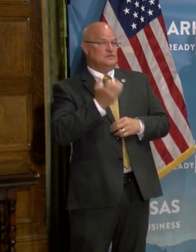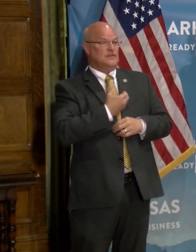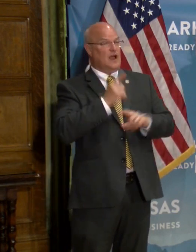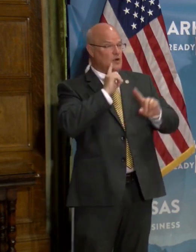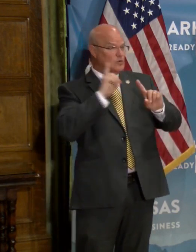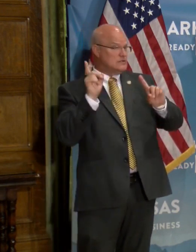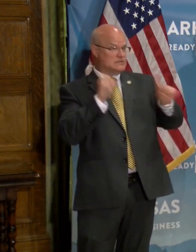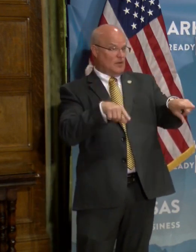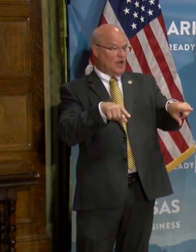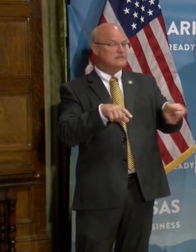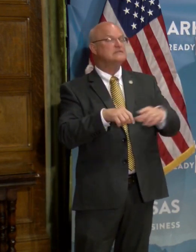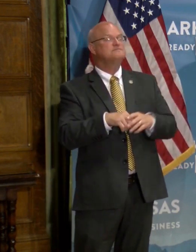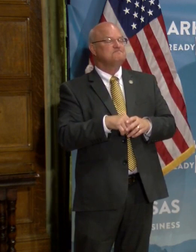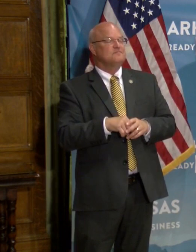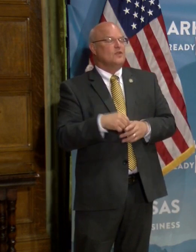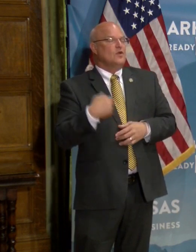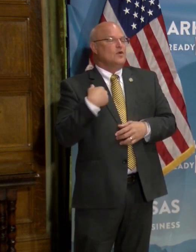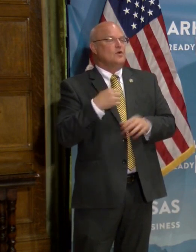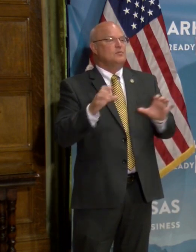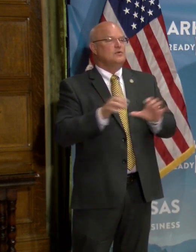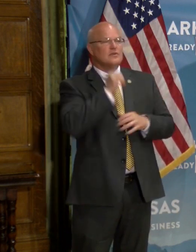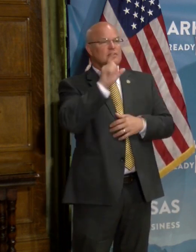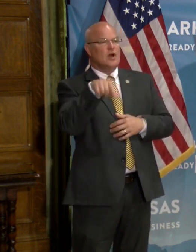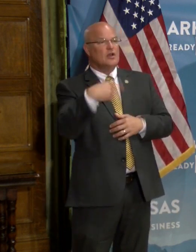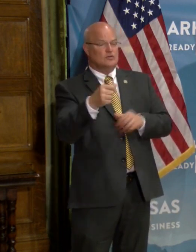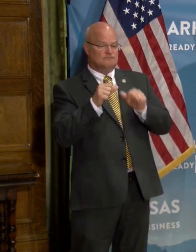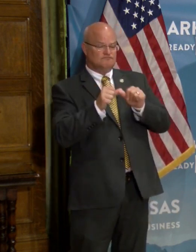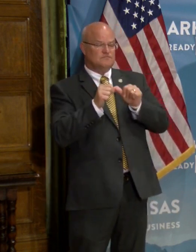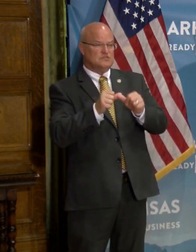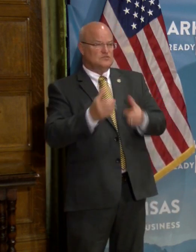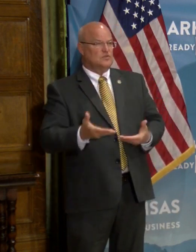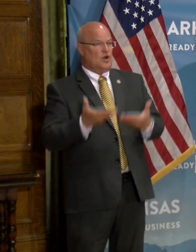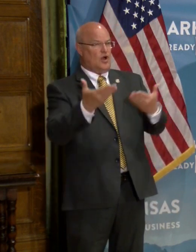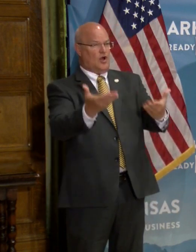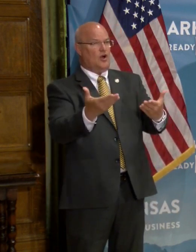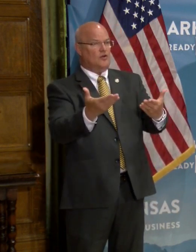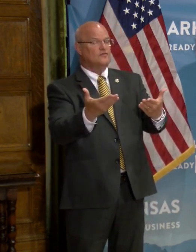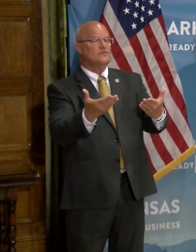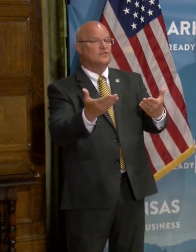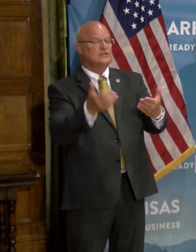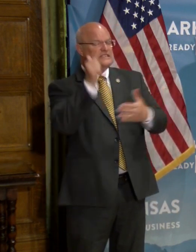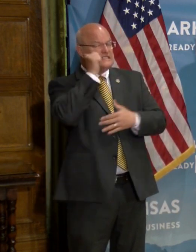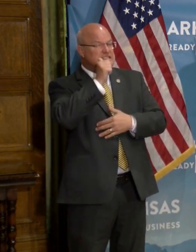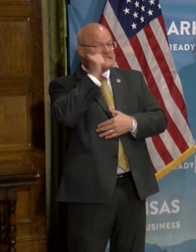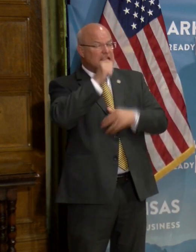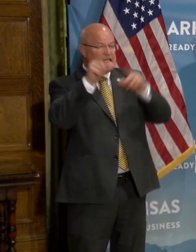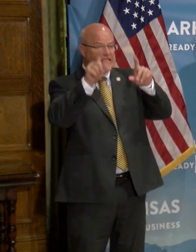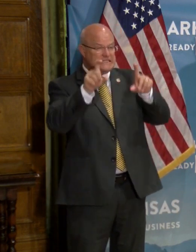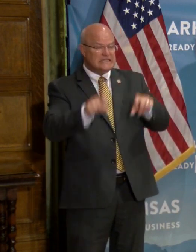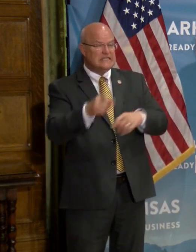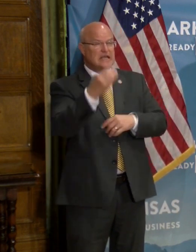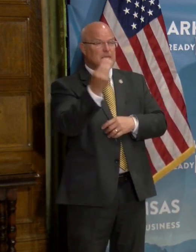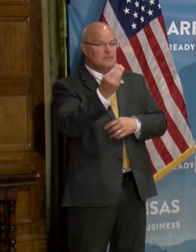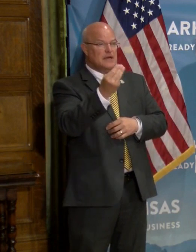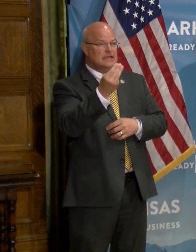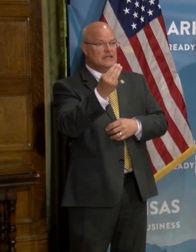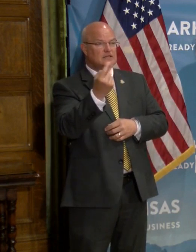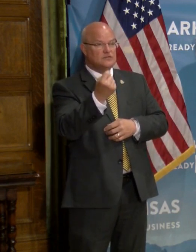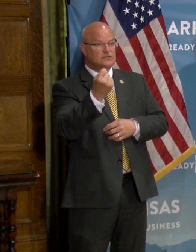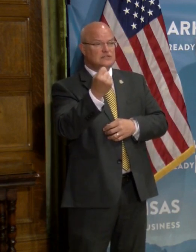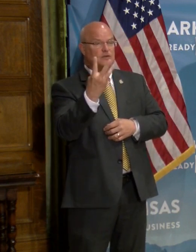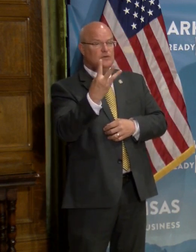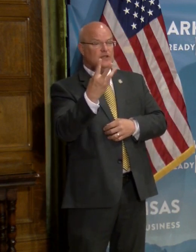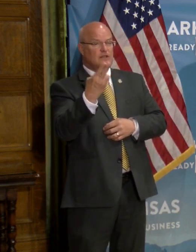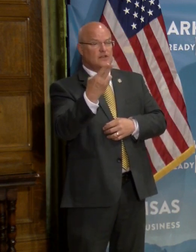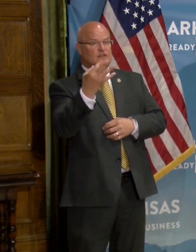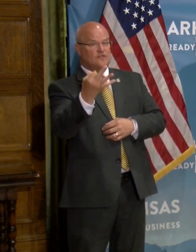response, we will be doing not only continuing to offer daily testing Monday through Friday in our local health